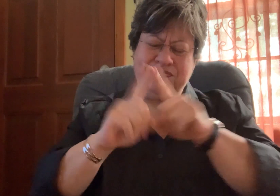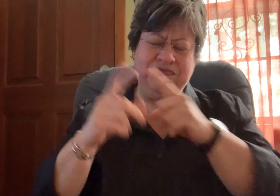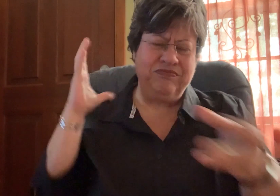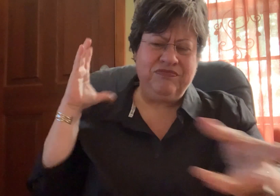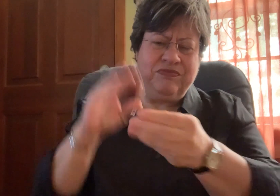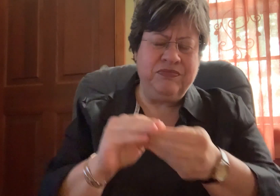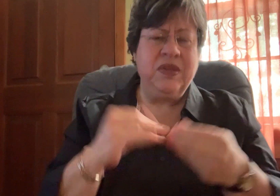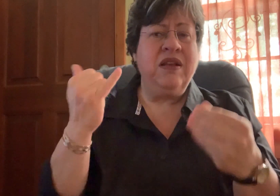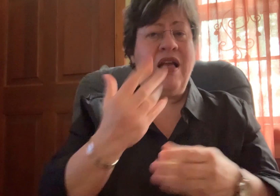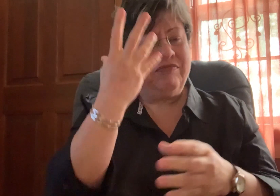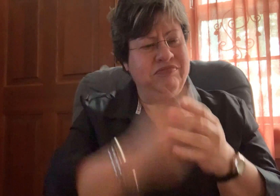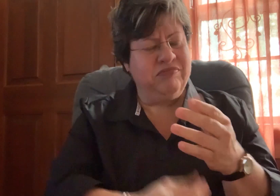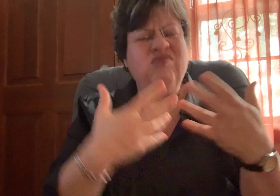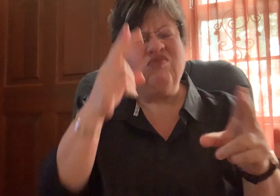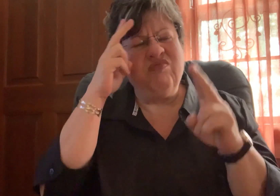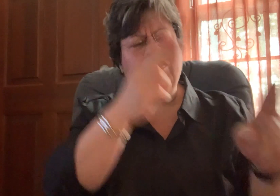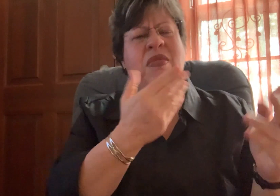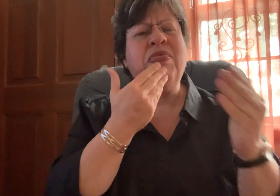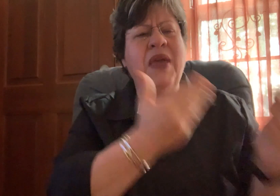gave and for that we are tremendously grateful to Carla Fink.